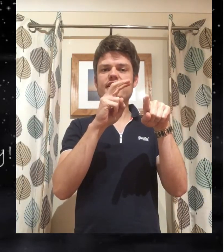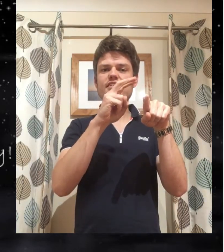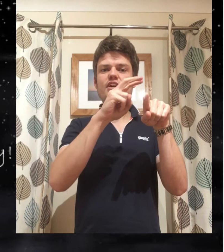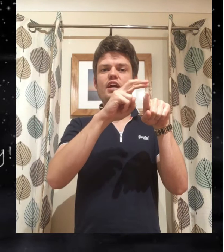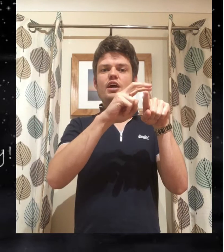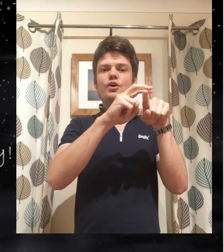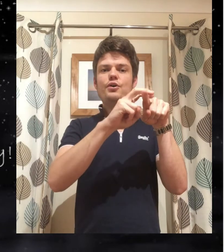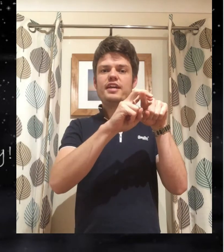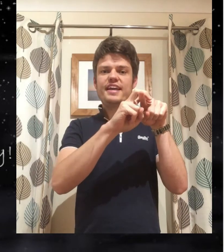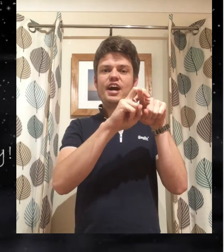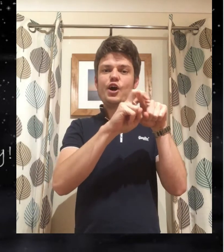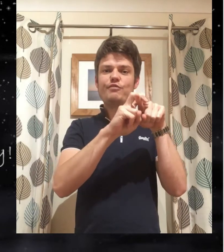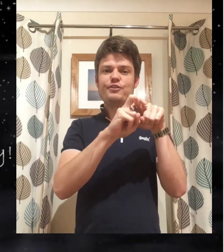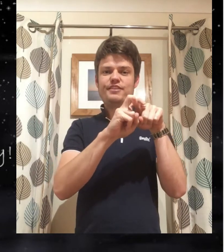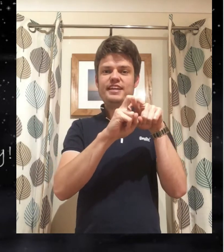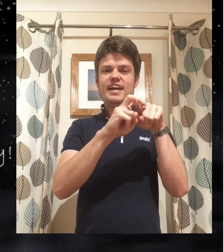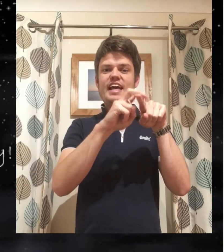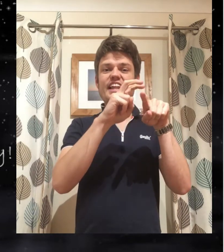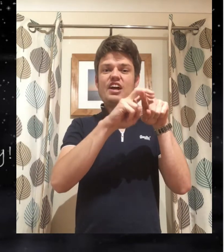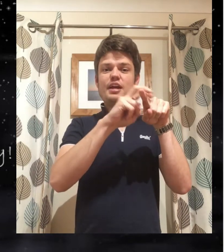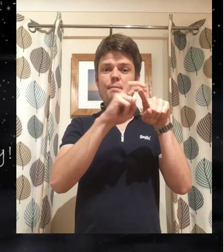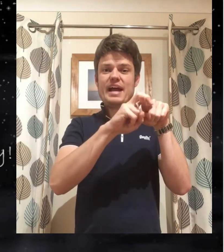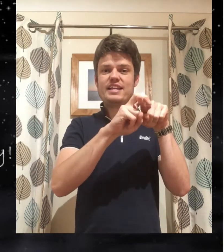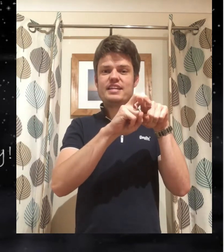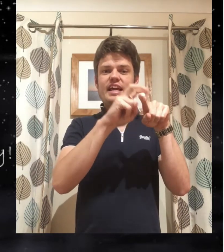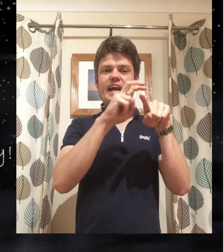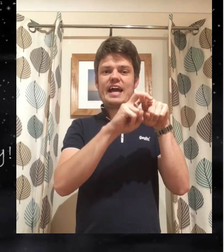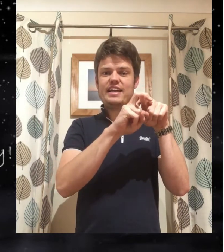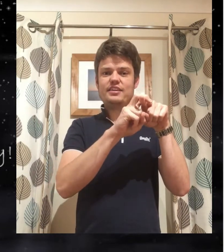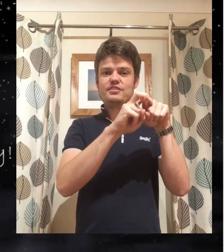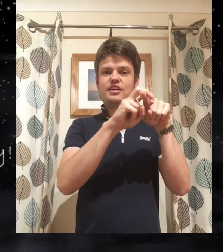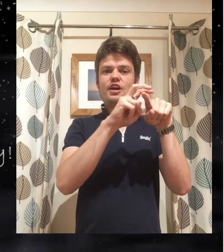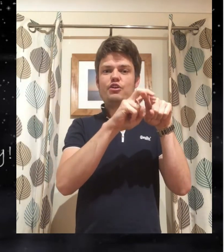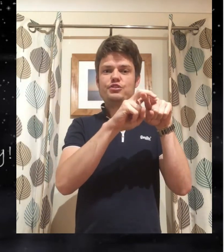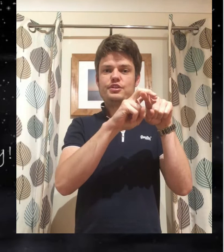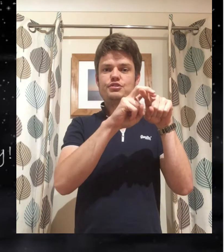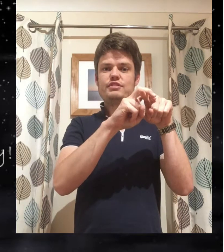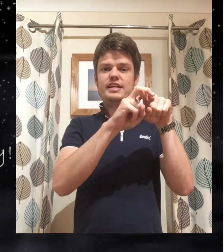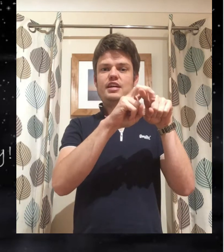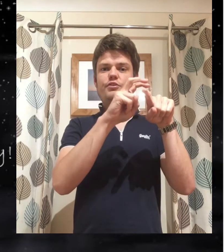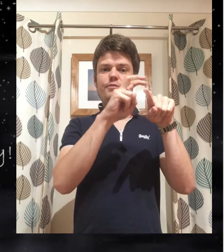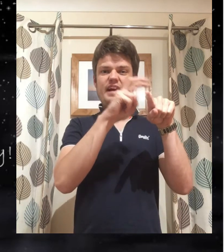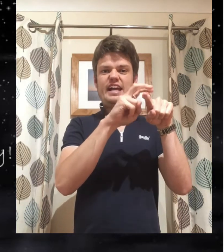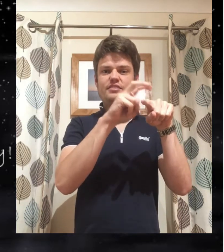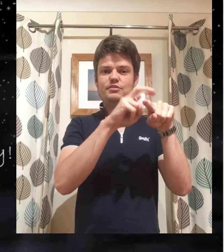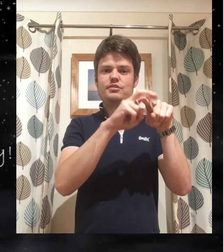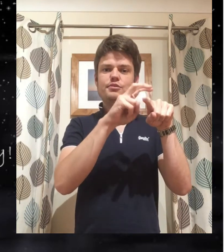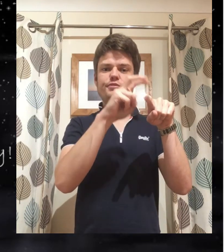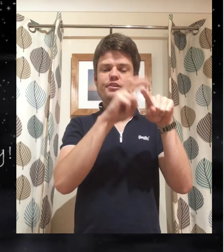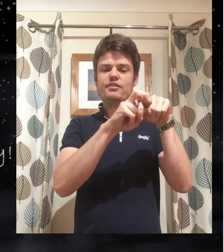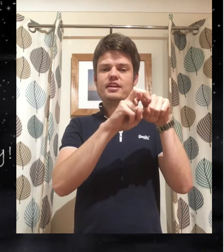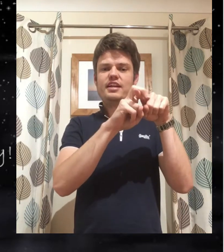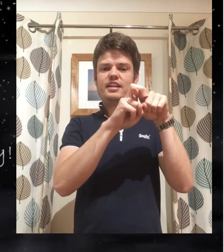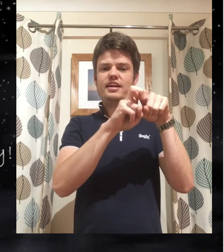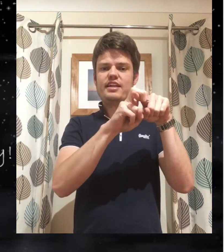these two fingers, hooking over your finger like a bat hangs onto a tree or a bat hangs onto some